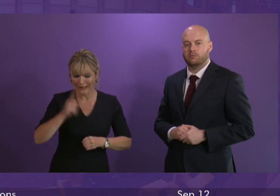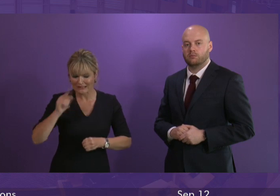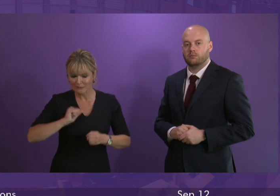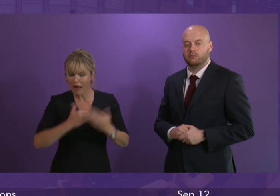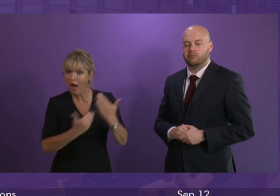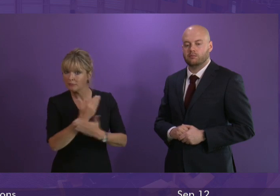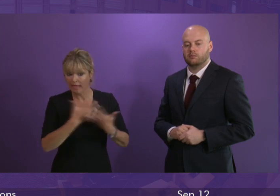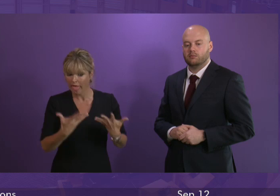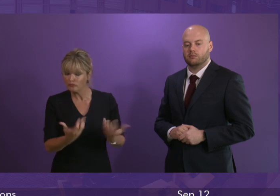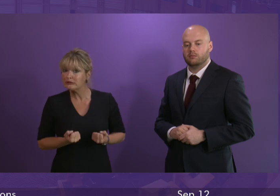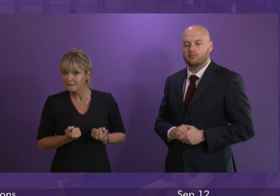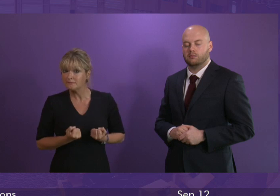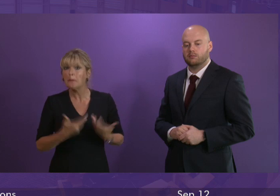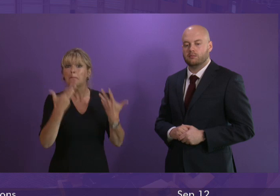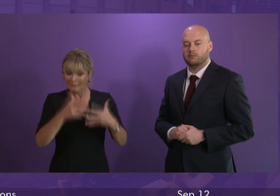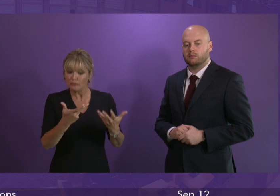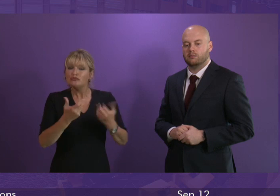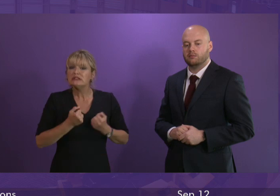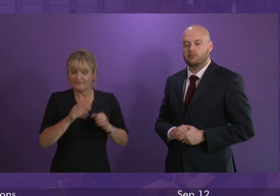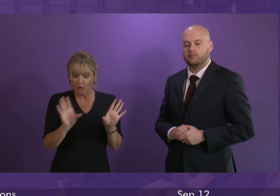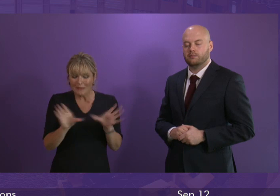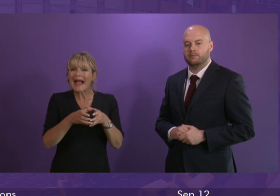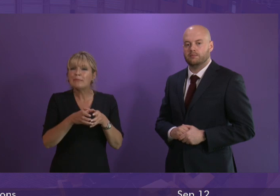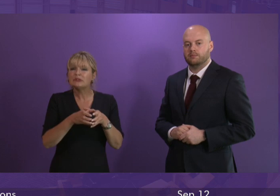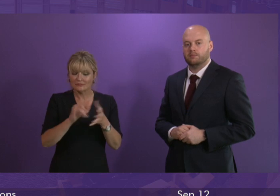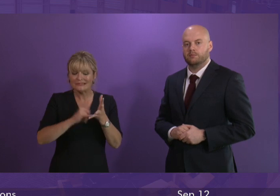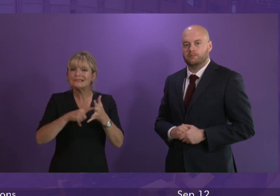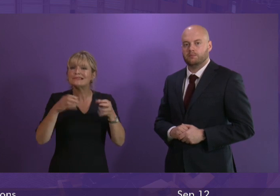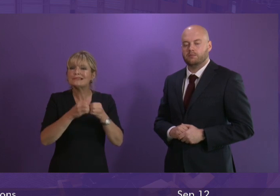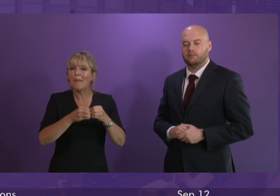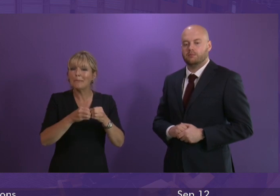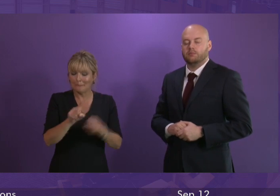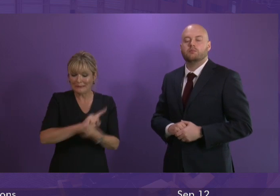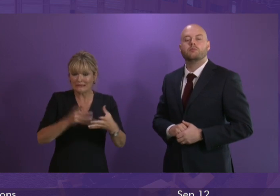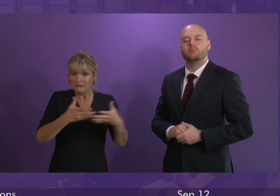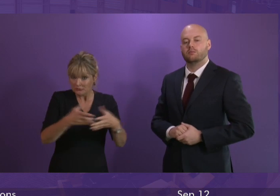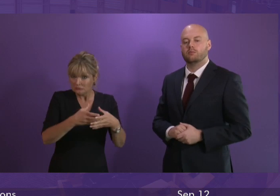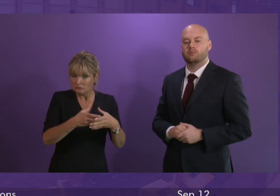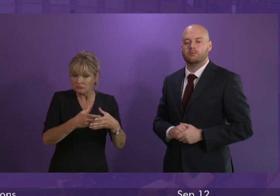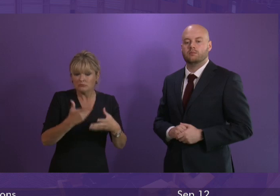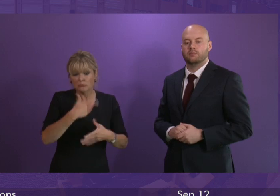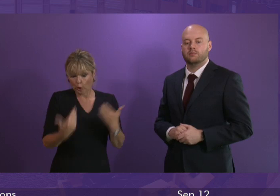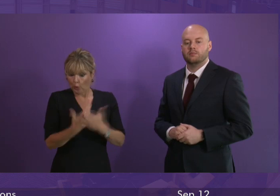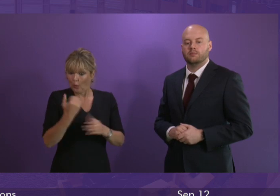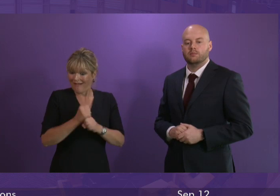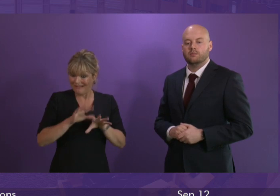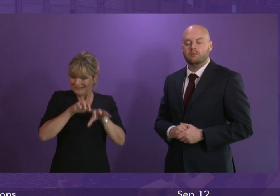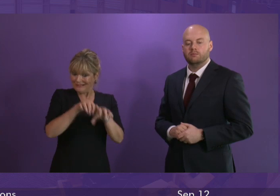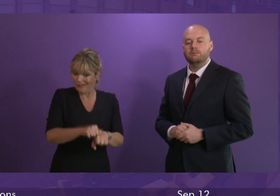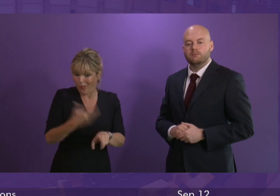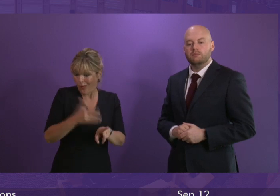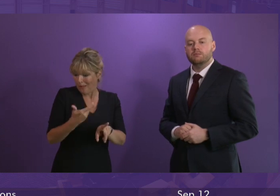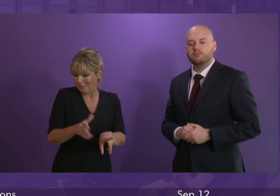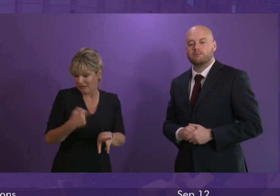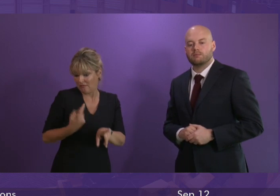update of it we also received the papers for the Cabinet subcommittee meetings we are invited to so far though since the new Government took office that has